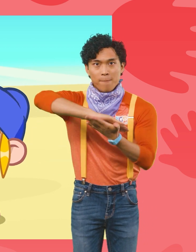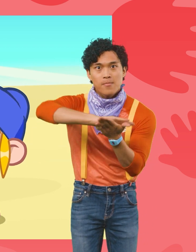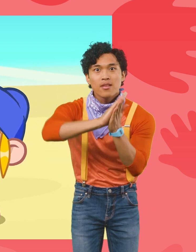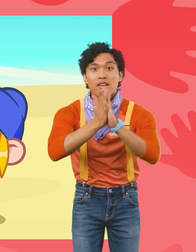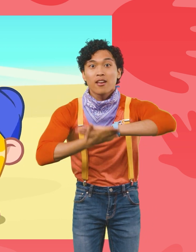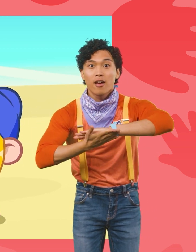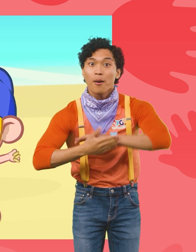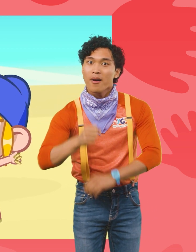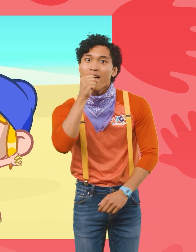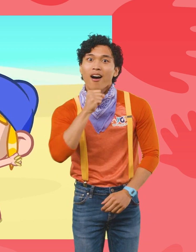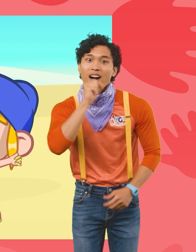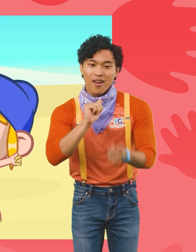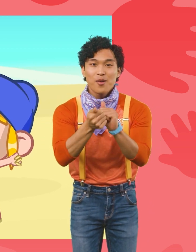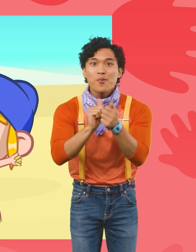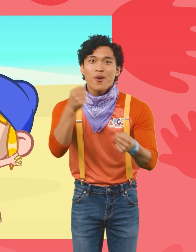morph into an ice cream race car!